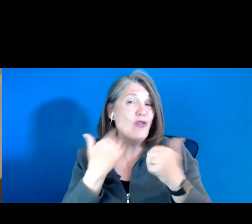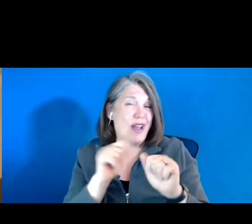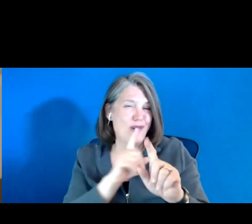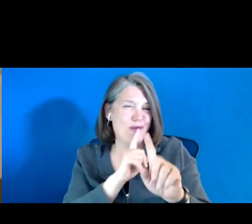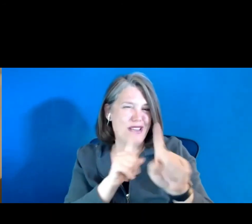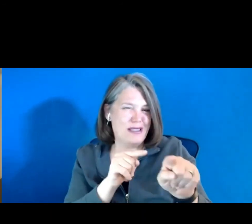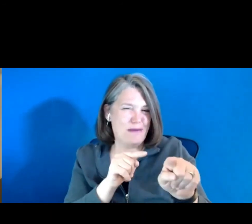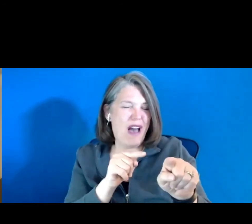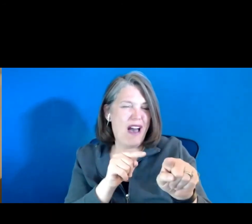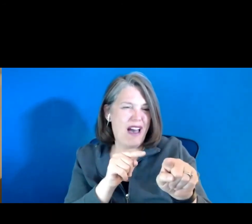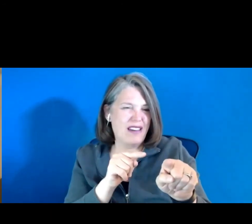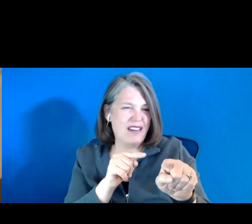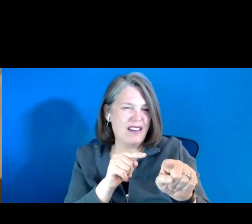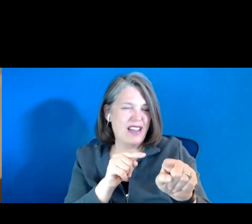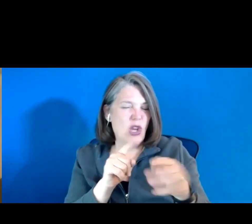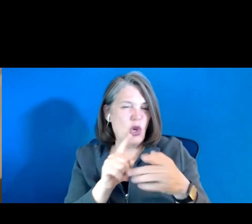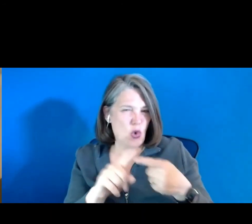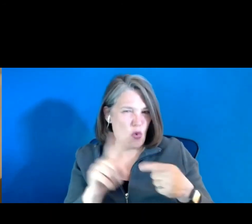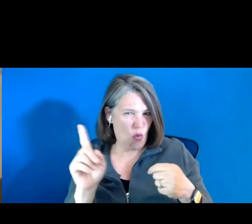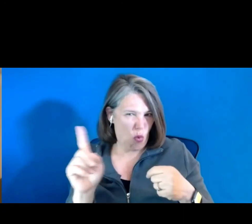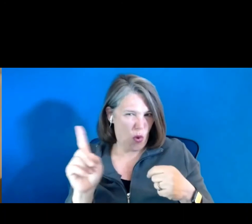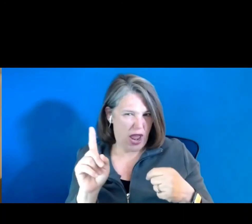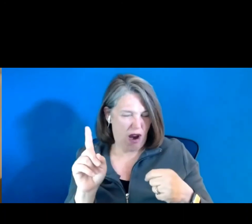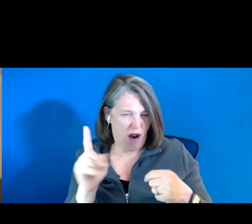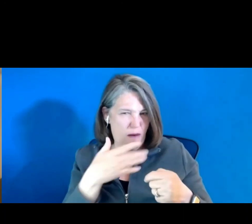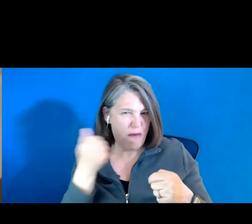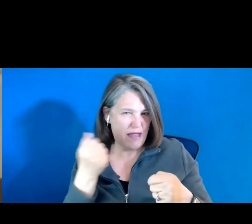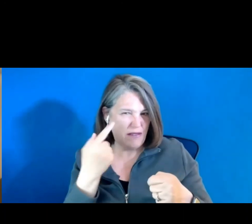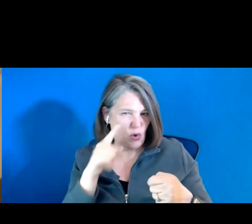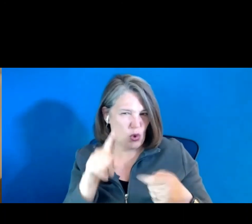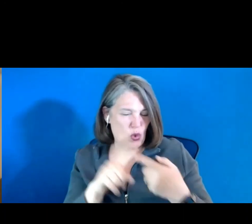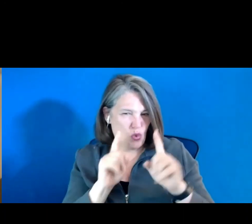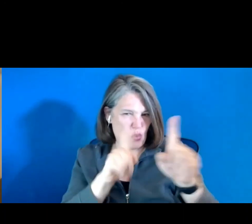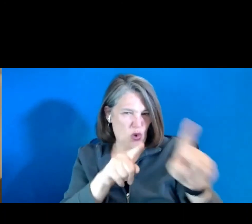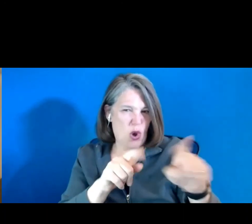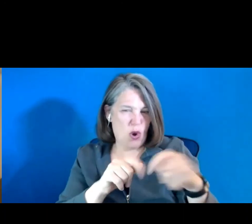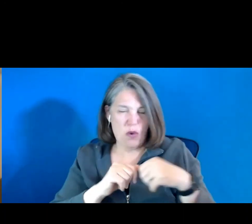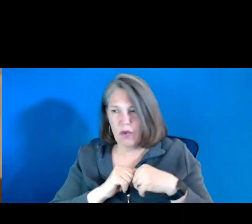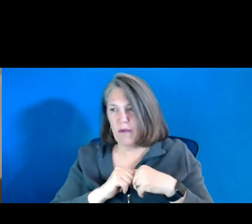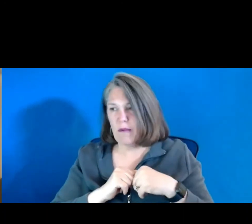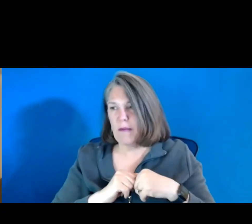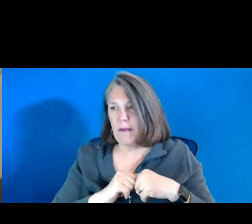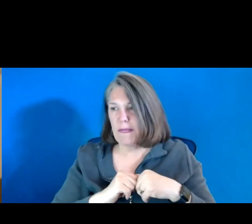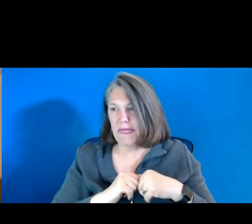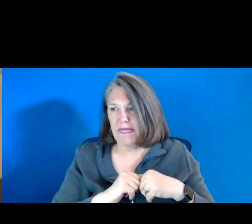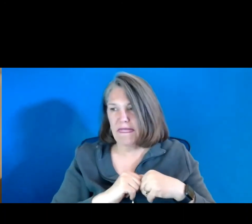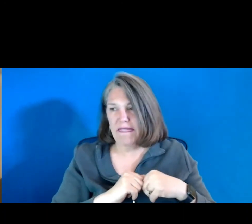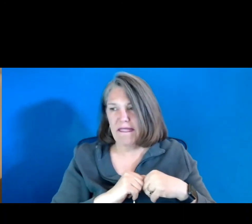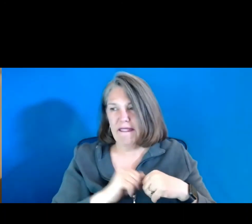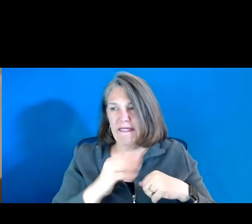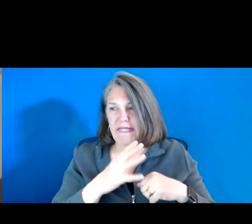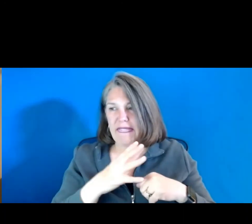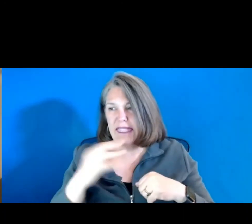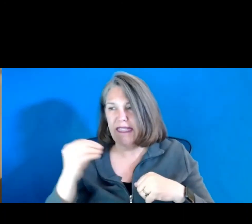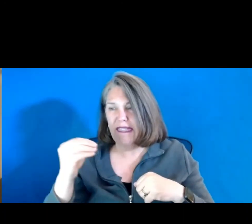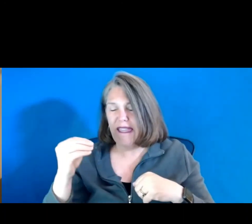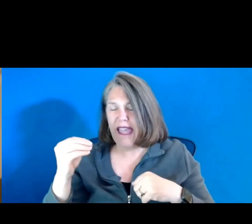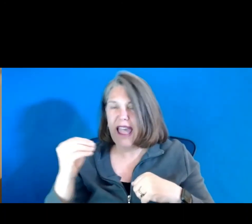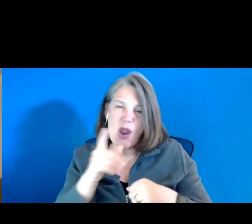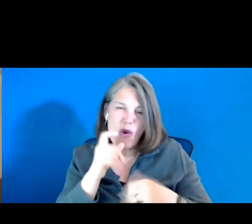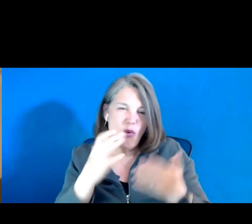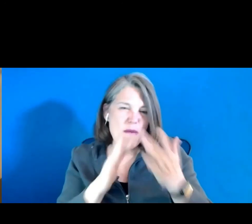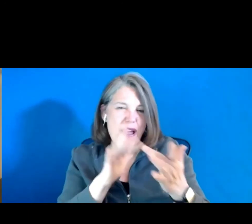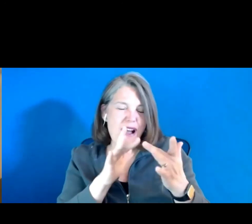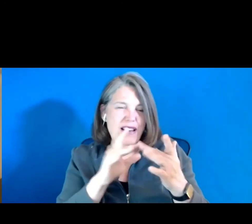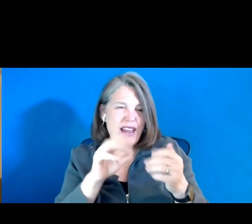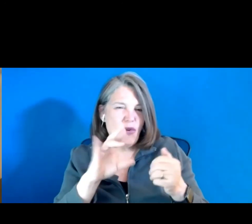as to where you might go, um, and, and who, uh, and who you might contact, or